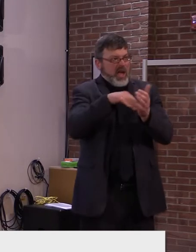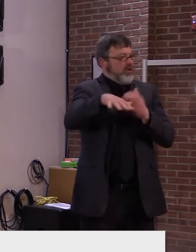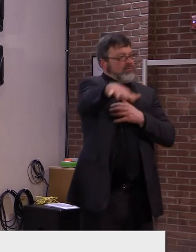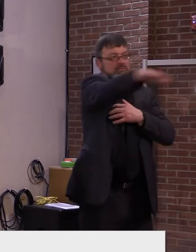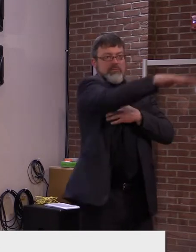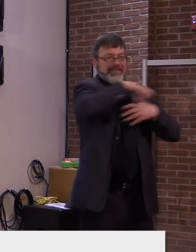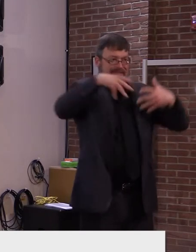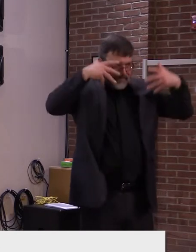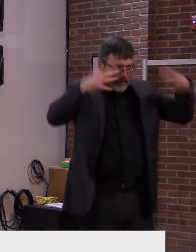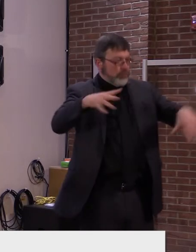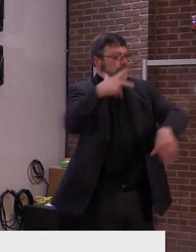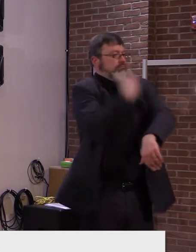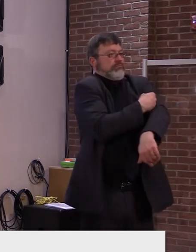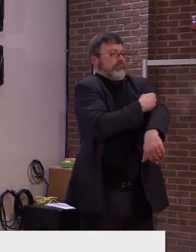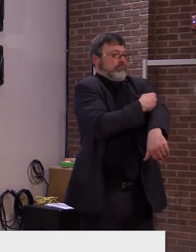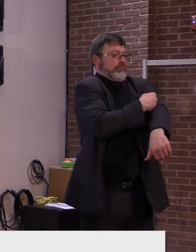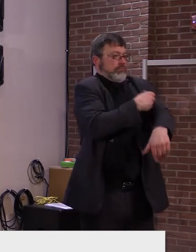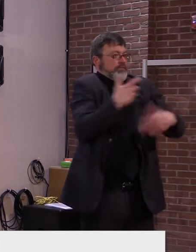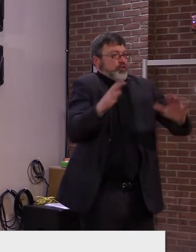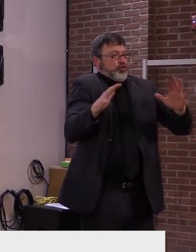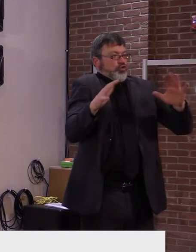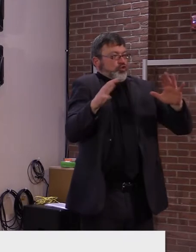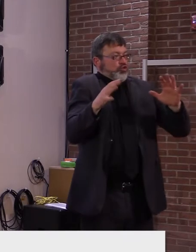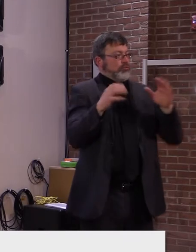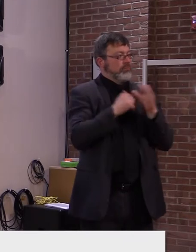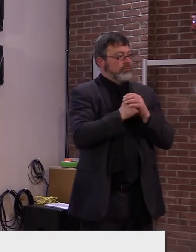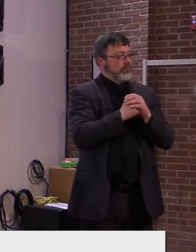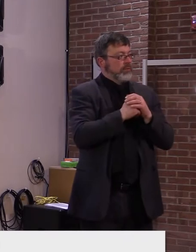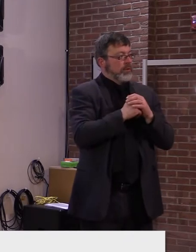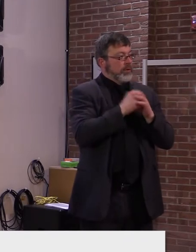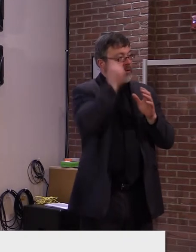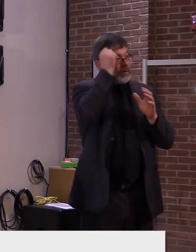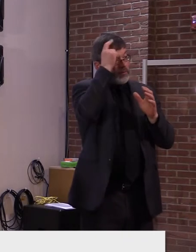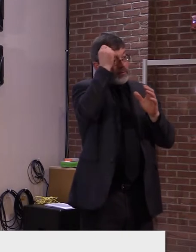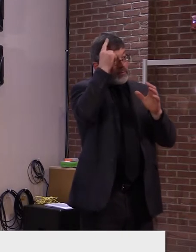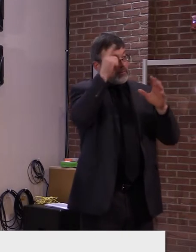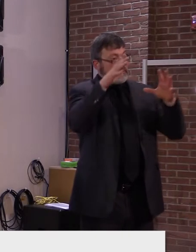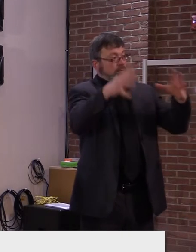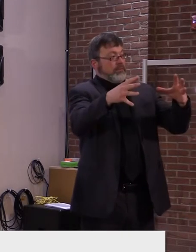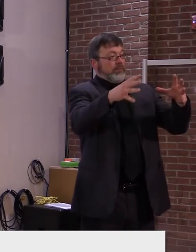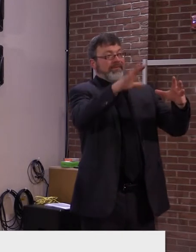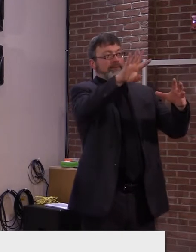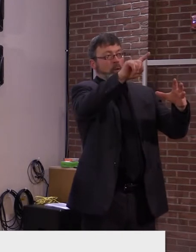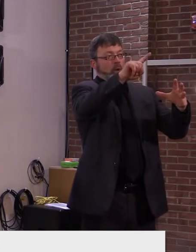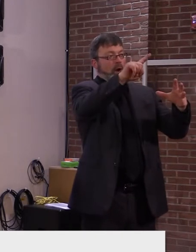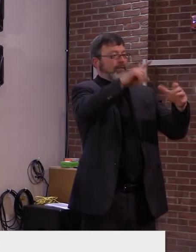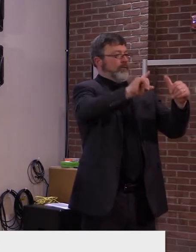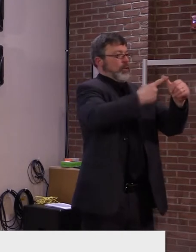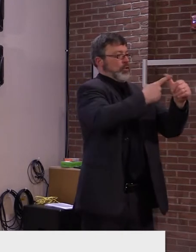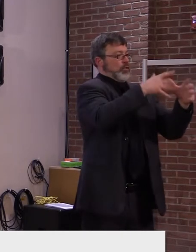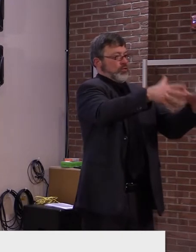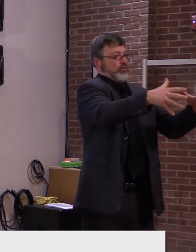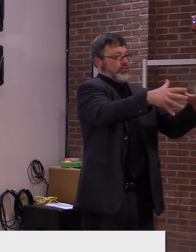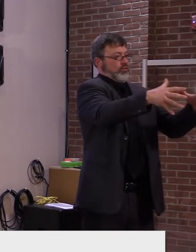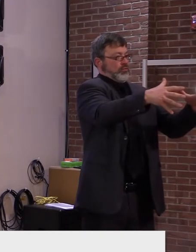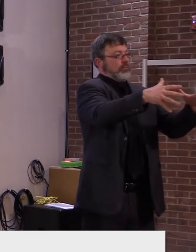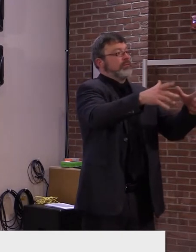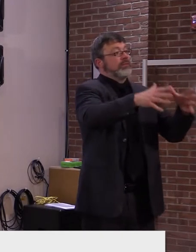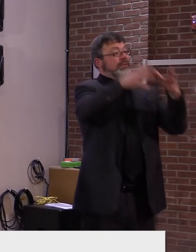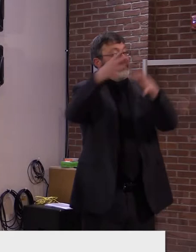,000 Vermonters have received their first dose. 42,000 have received their second dose. So far